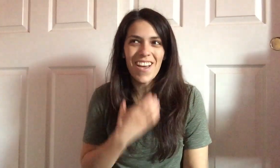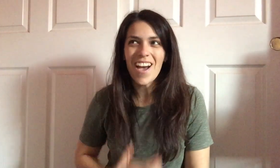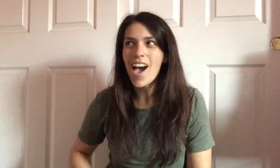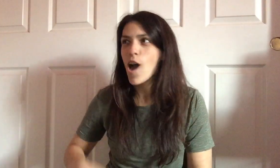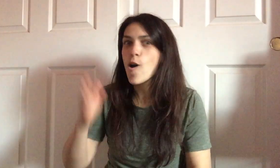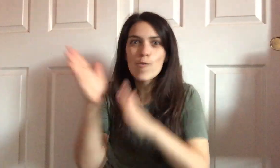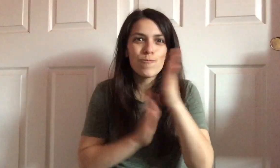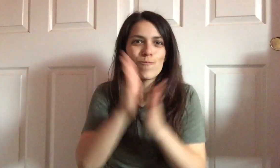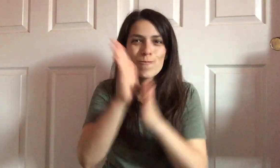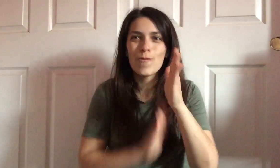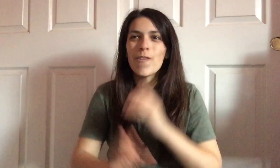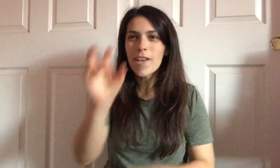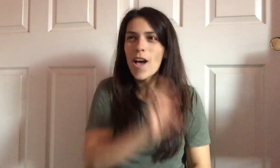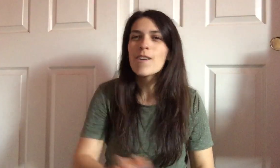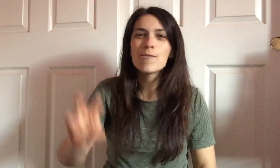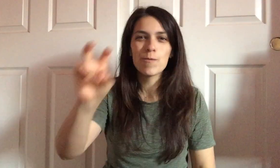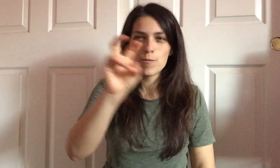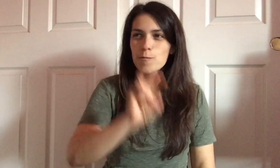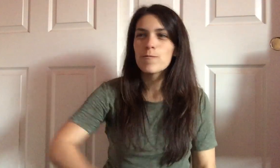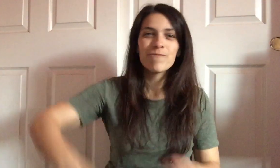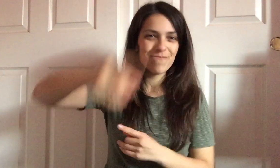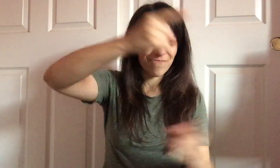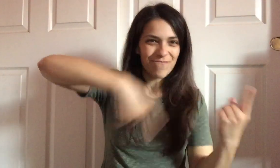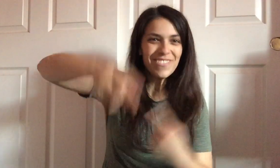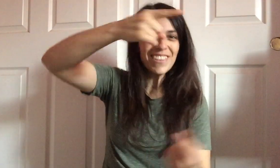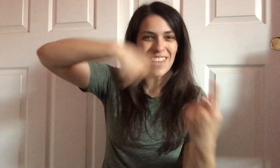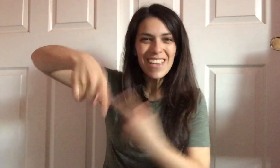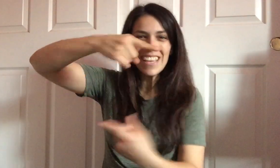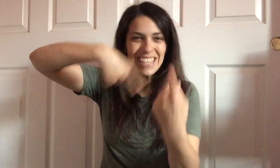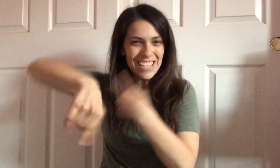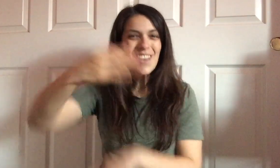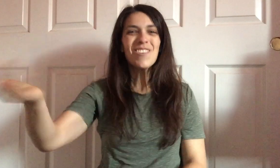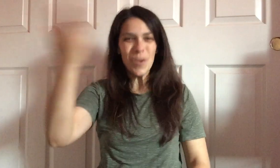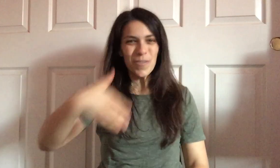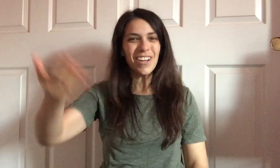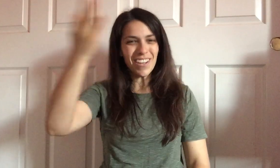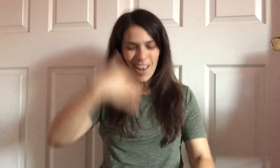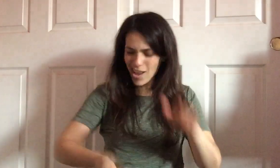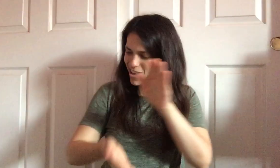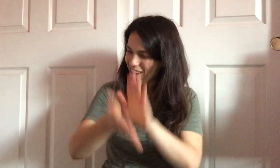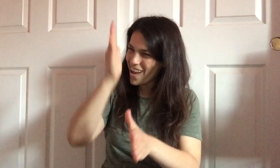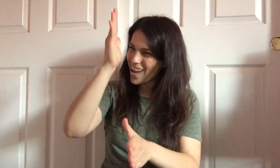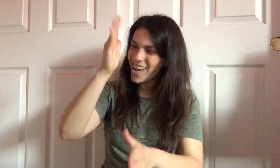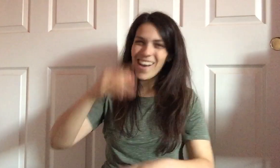Puck the hair and turn it down the rocky road, and all the way to Dublin White for all the rap.